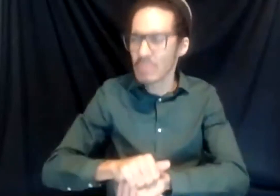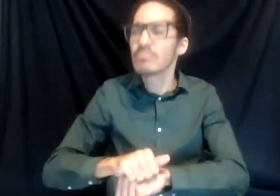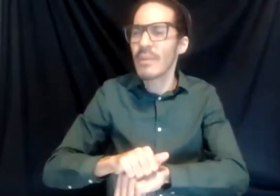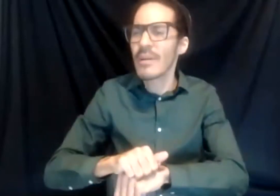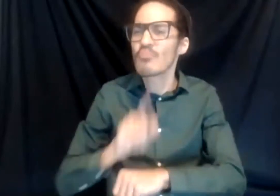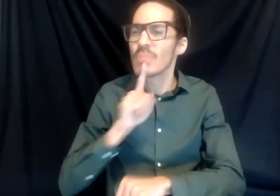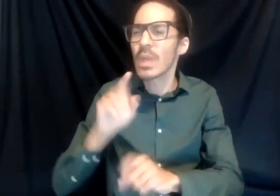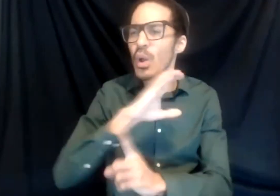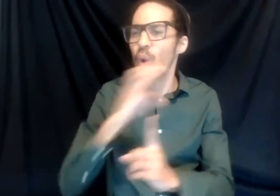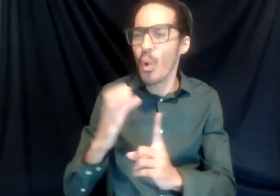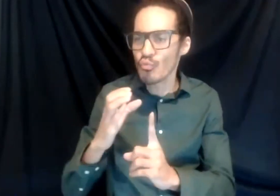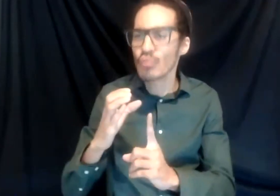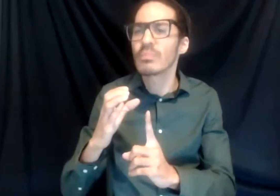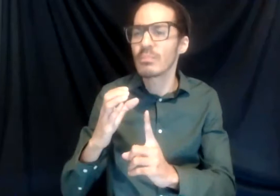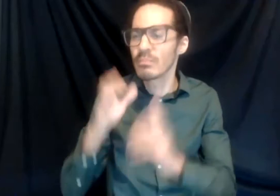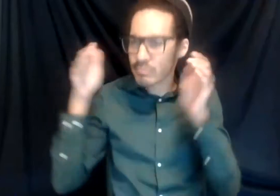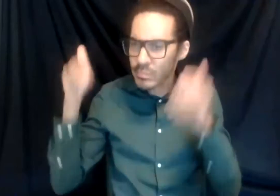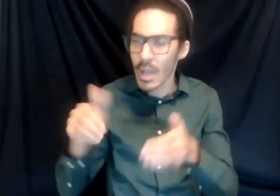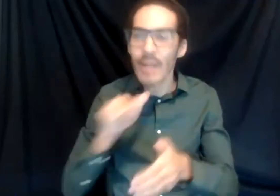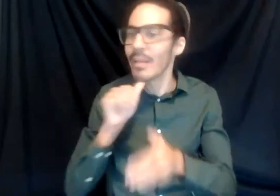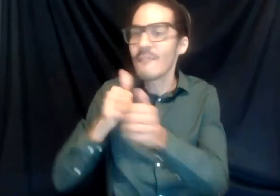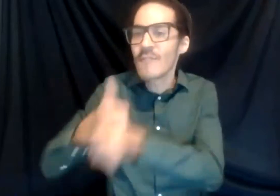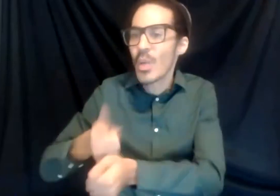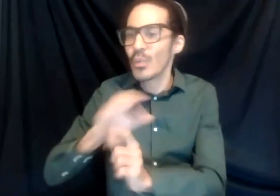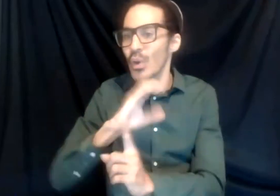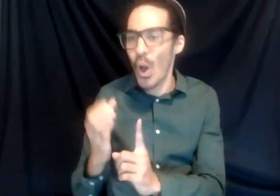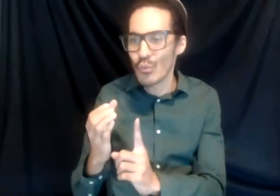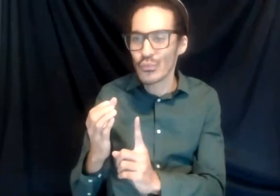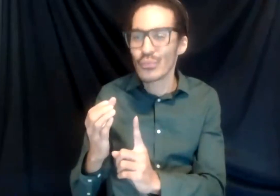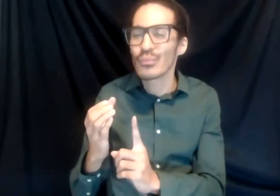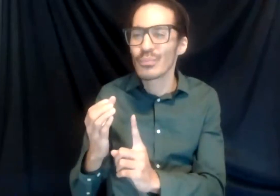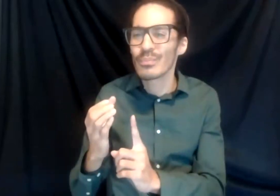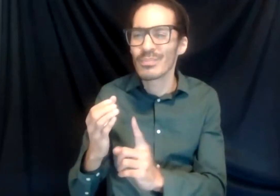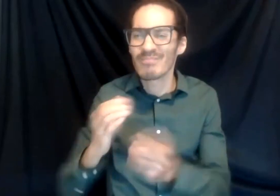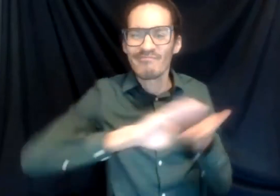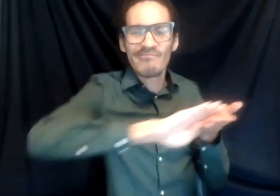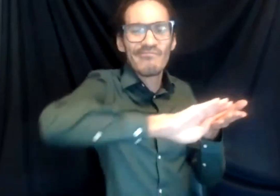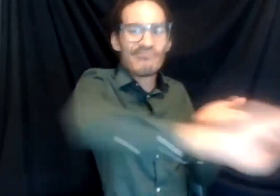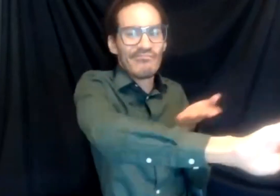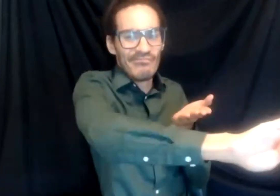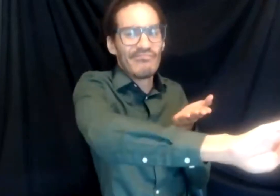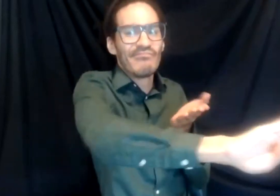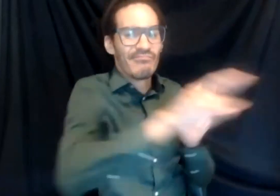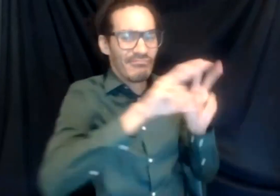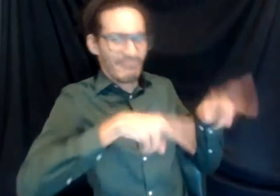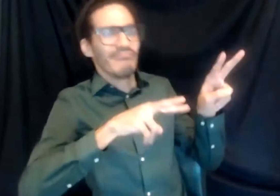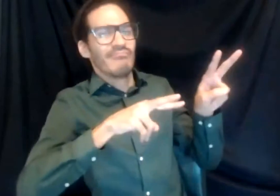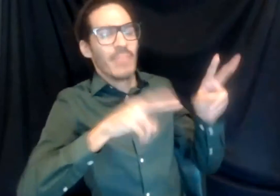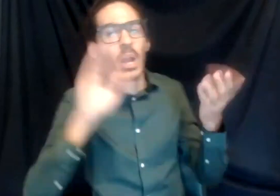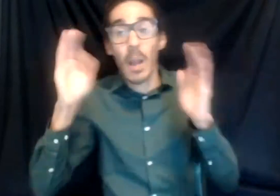that if you don't follow what your culture does, you're kind of seen as an outcast. Comparatively here, where you might